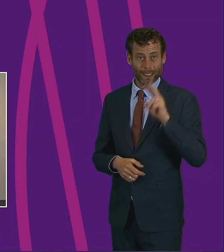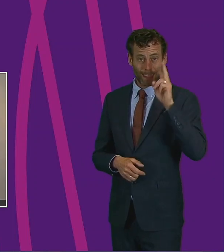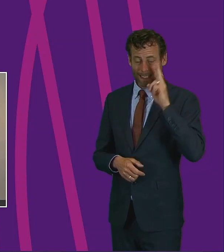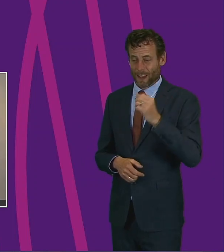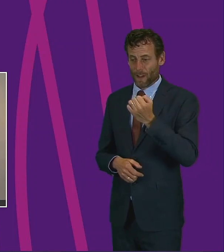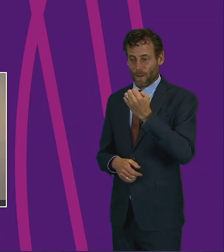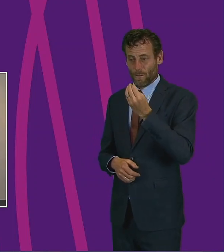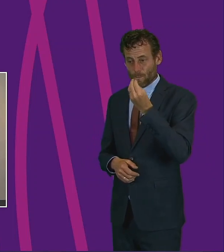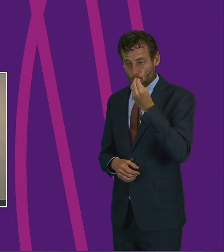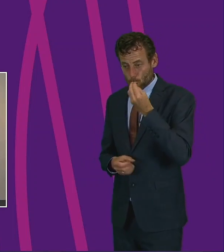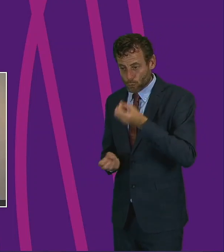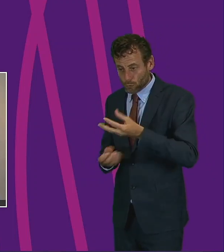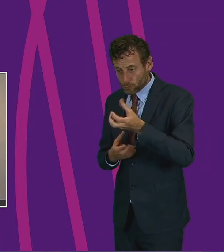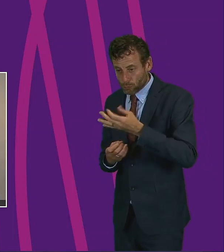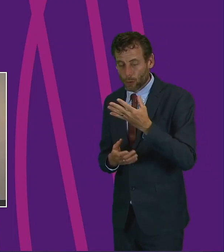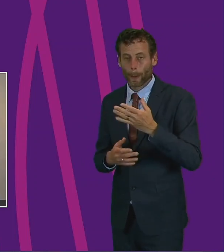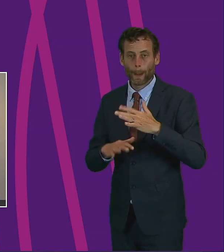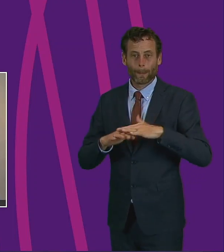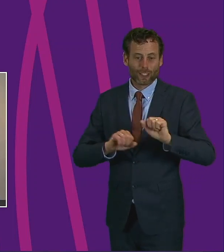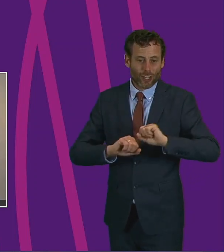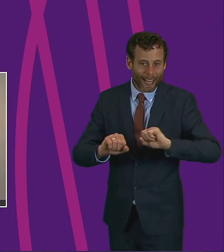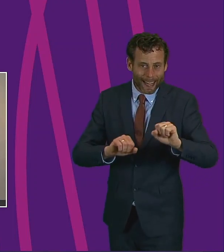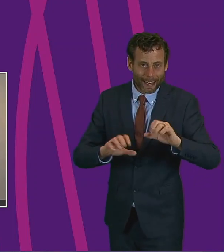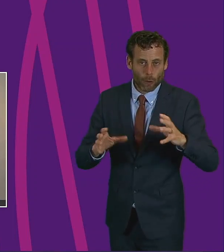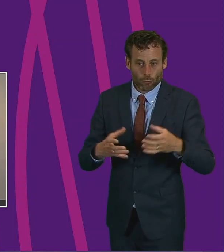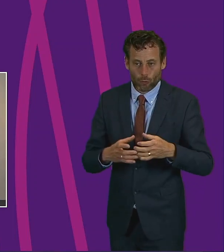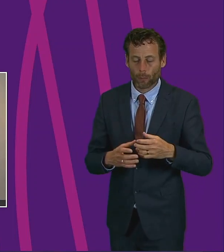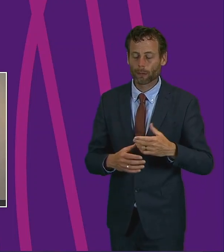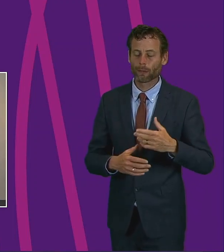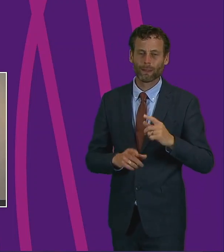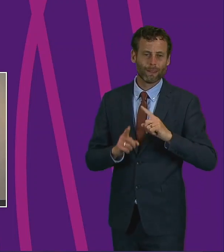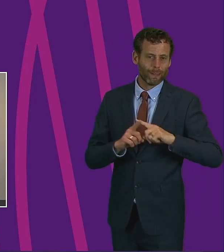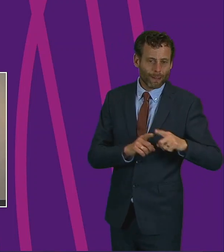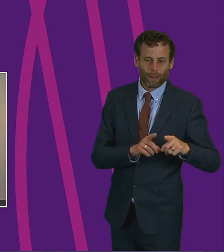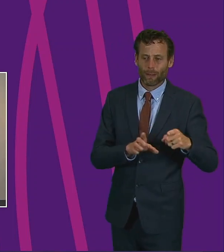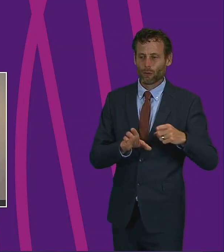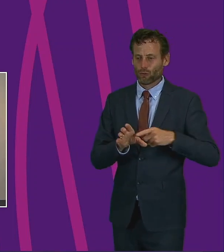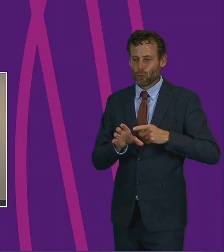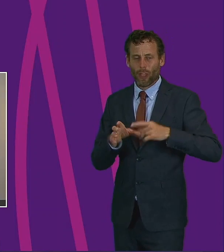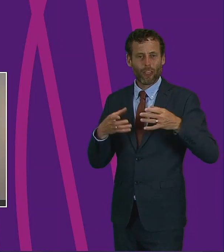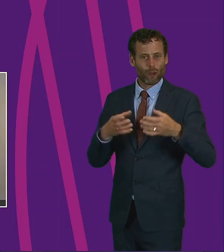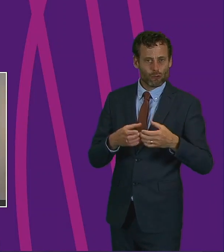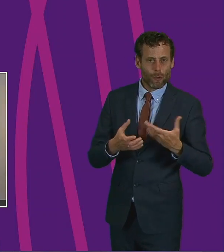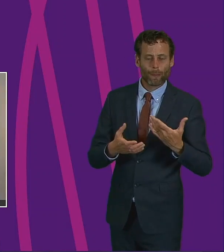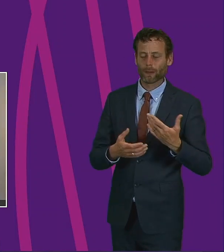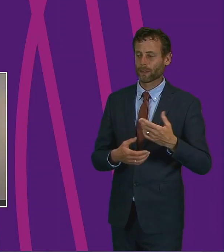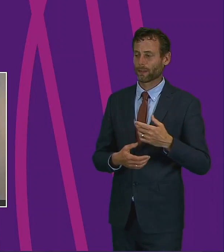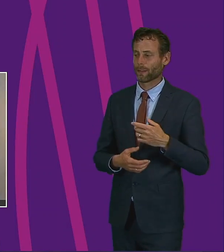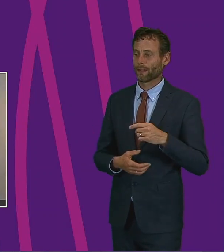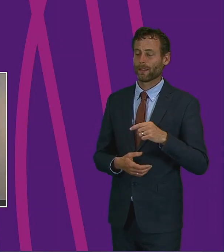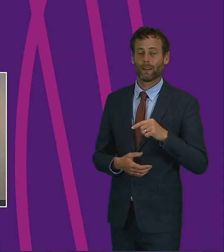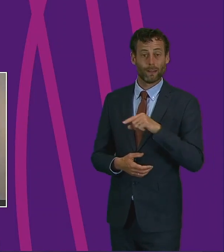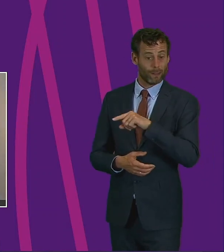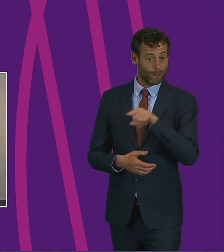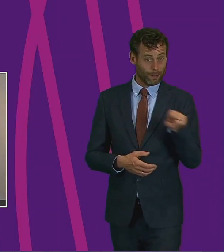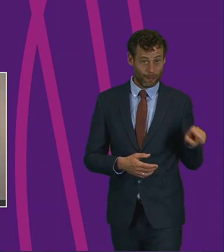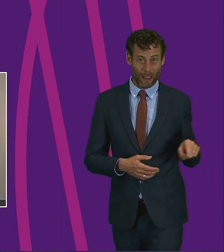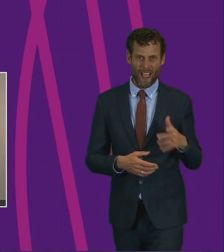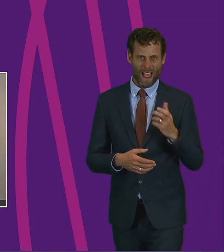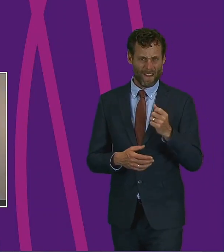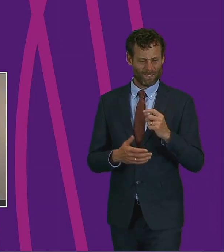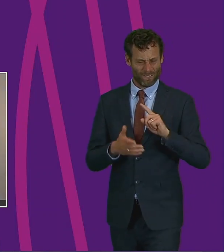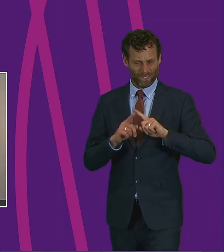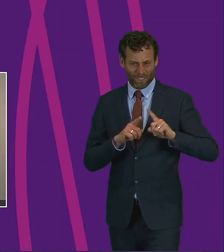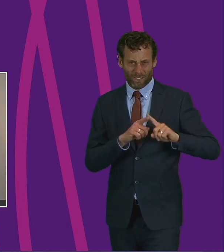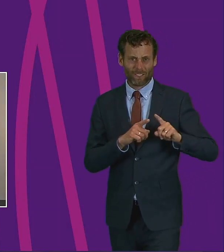to our beach clearing groups, the Castle Douglas Development Trust, Newton-Stewart initiative, and the Stradar Development Trust, responsible for our fantastic